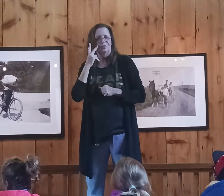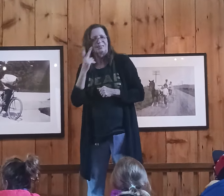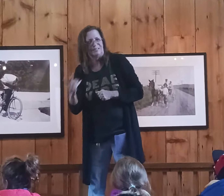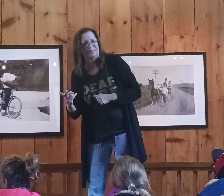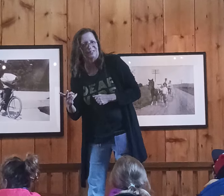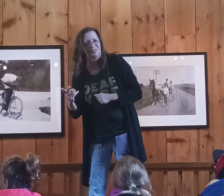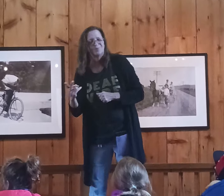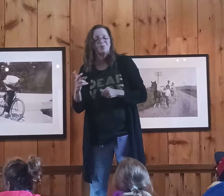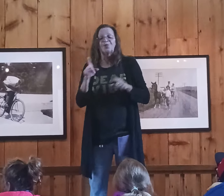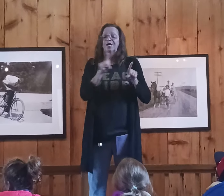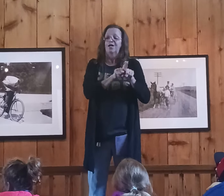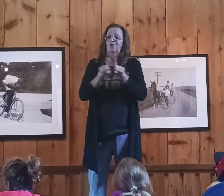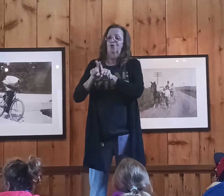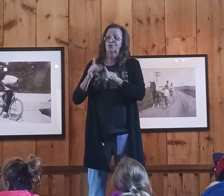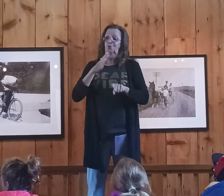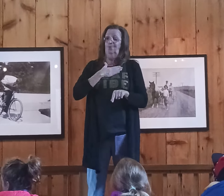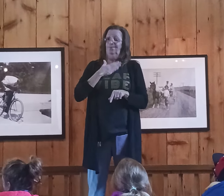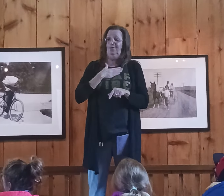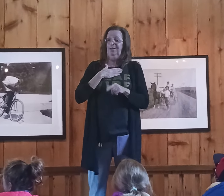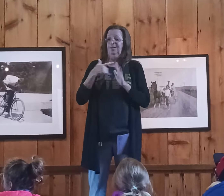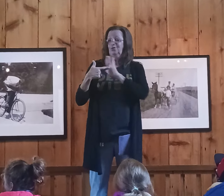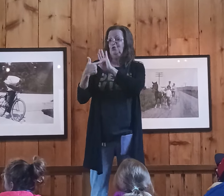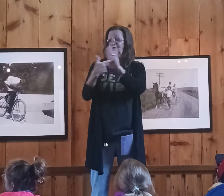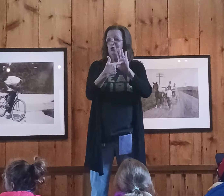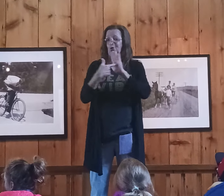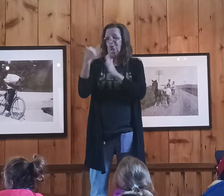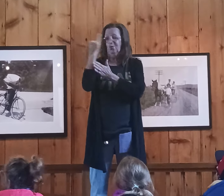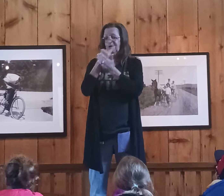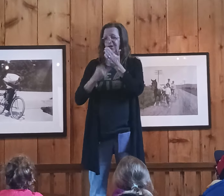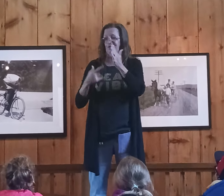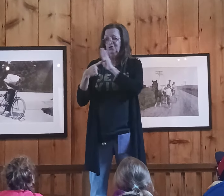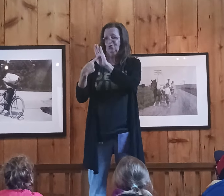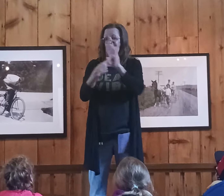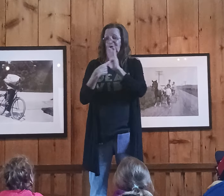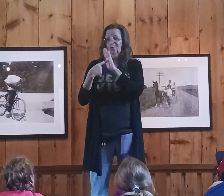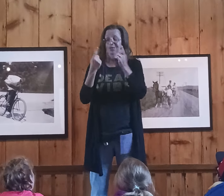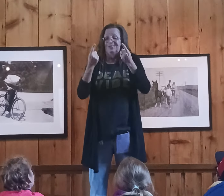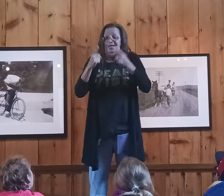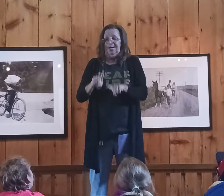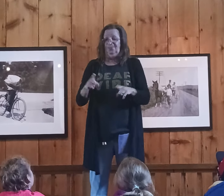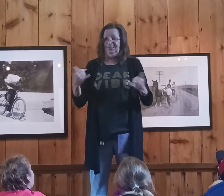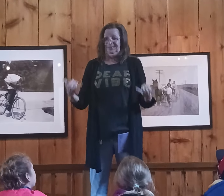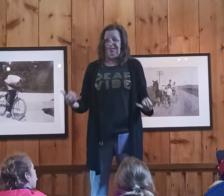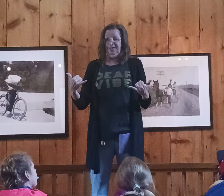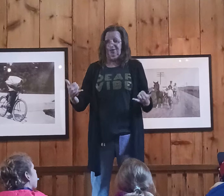over here upstairs. You will see it later. I won't be able to show my art.